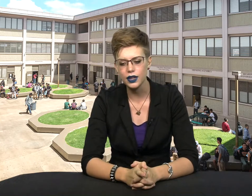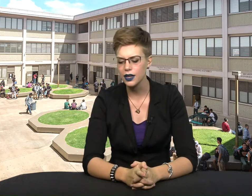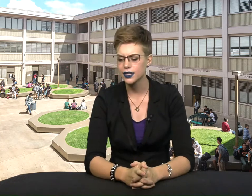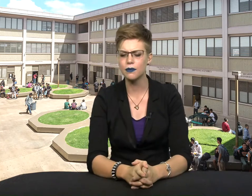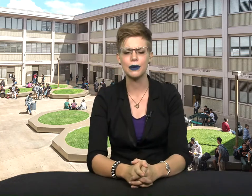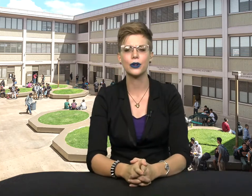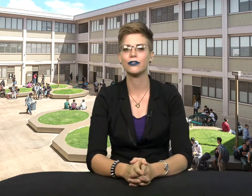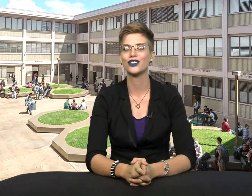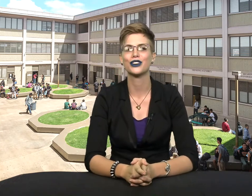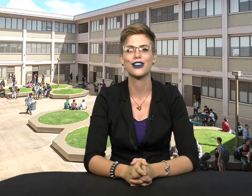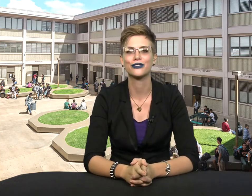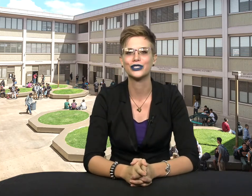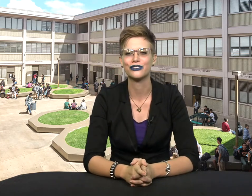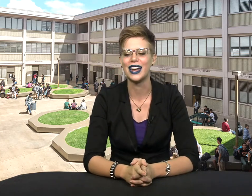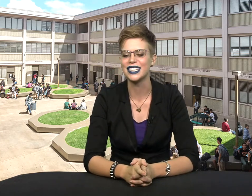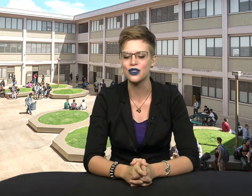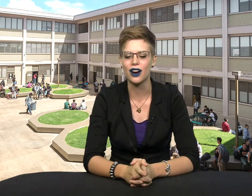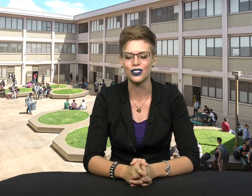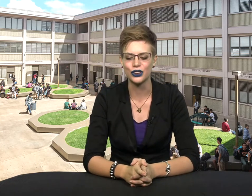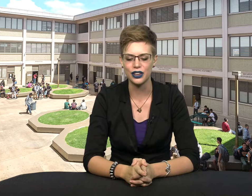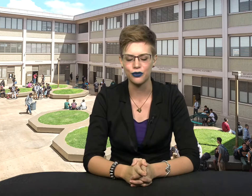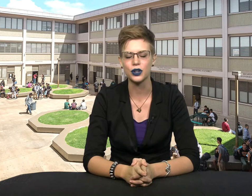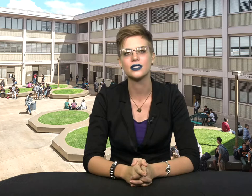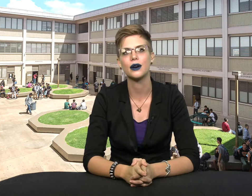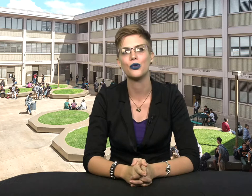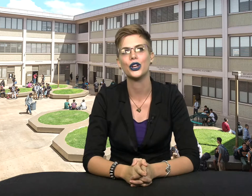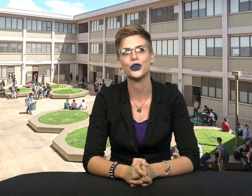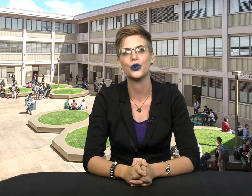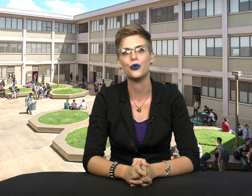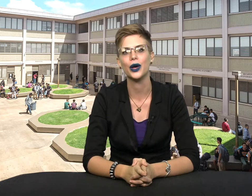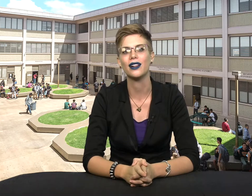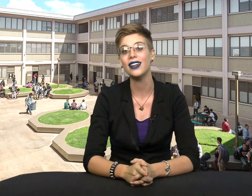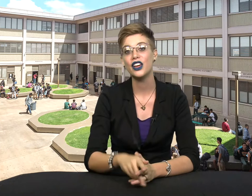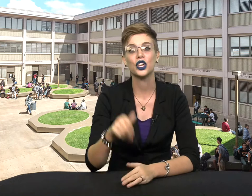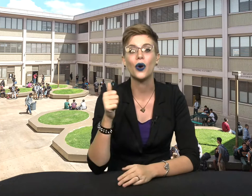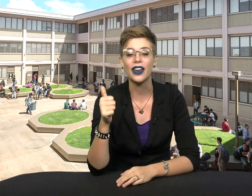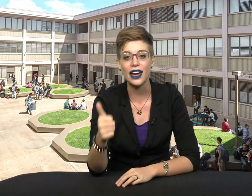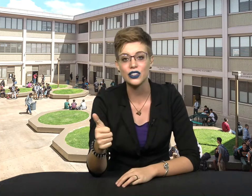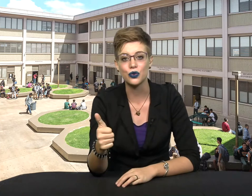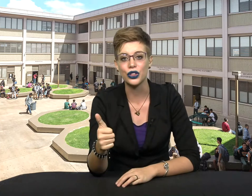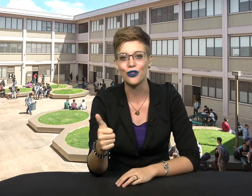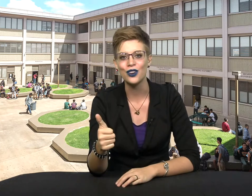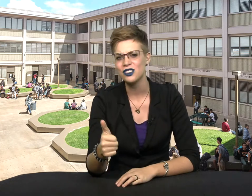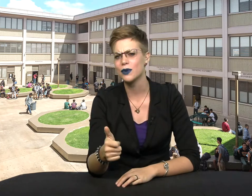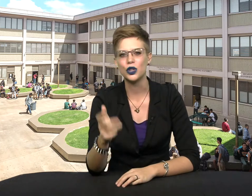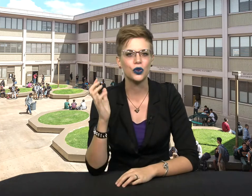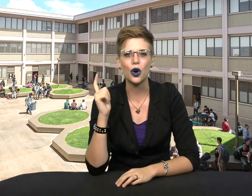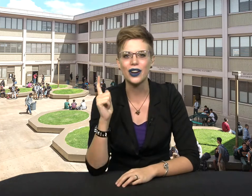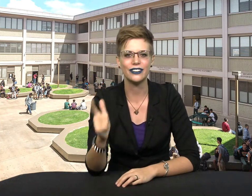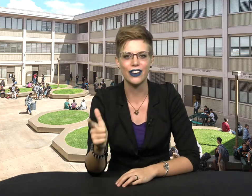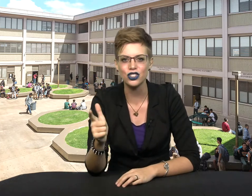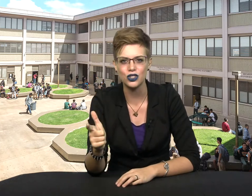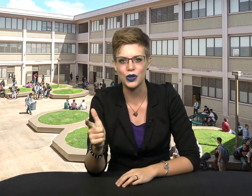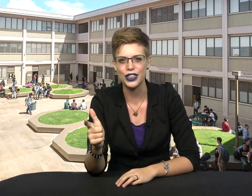Some people, if you're looking for a friend, you are looking for someone who will go on hikes with you, someone who will go on adventures with you.